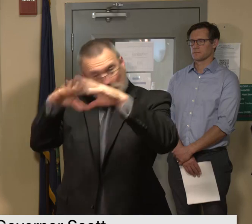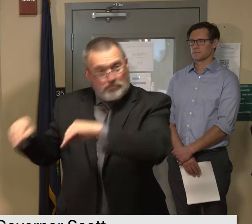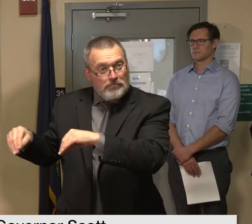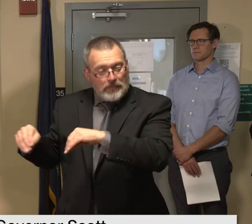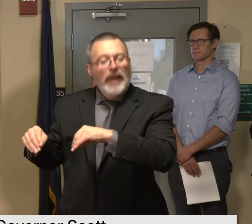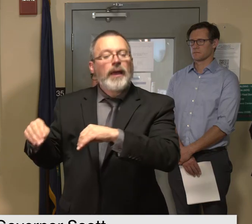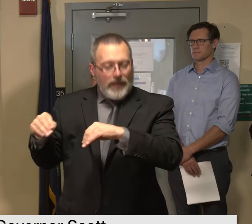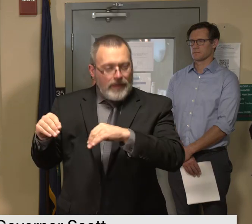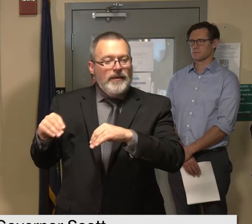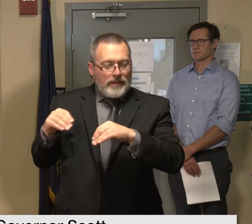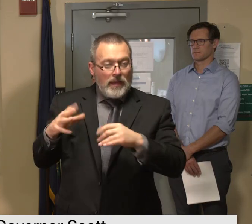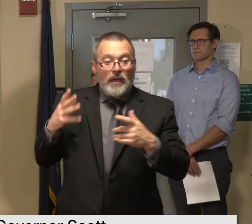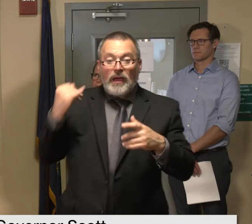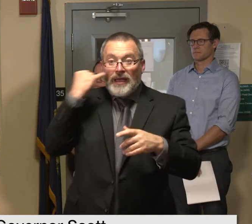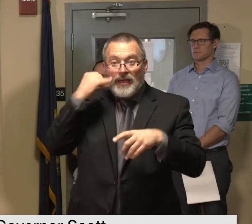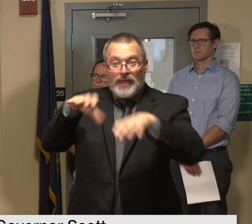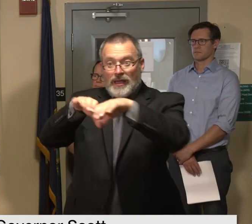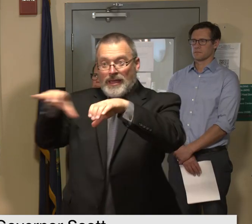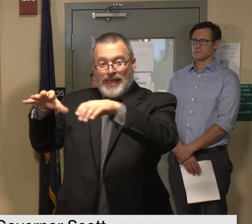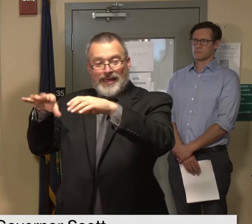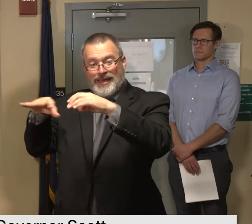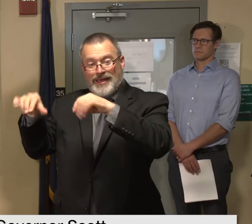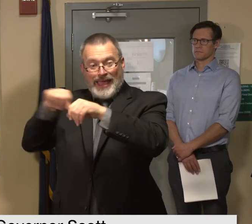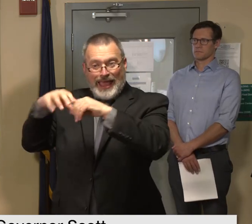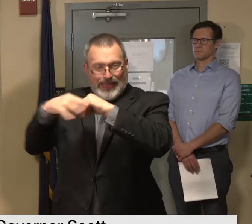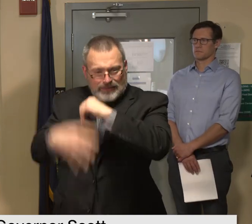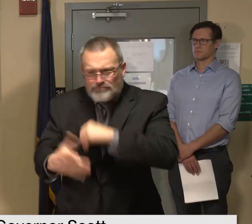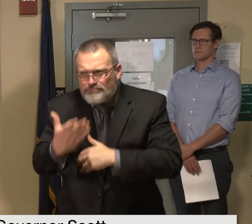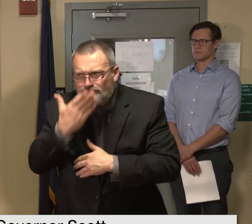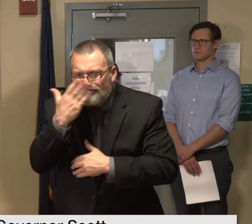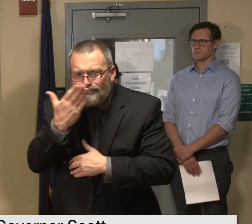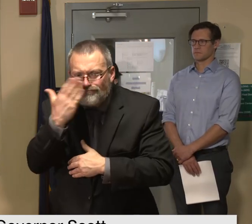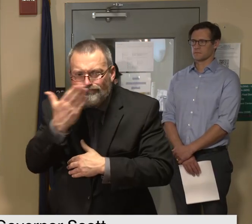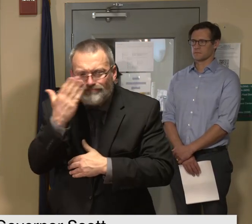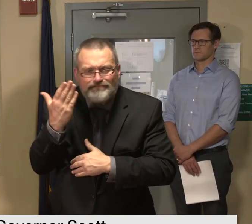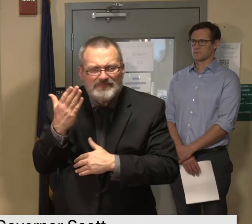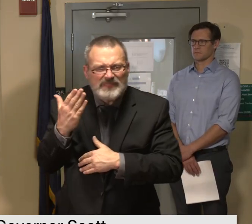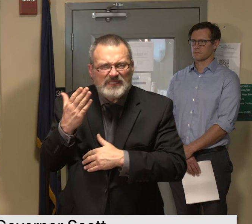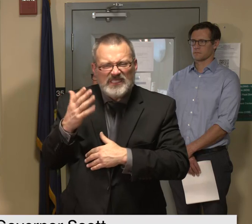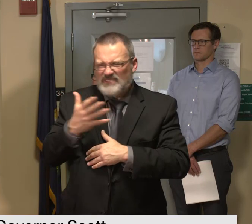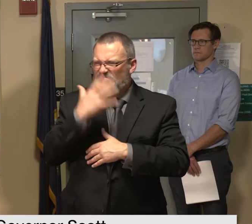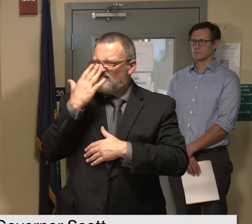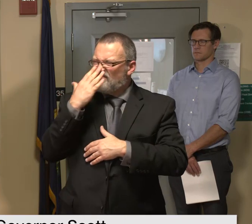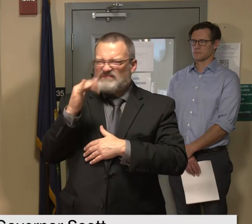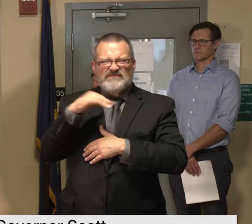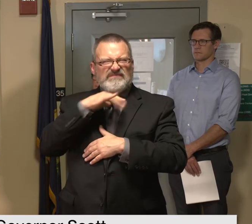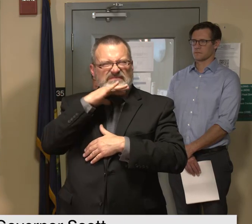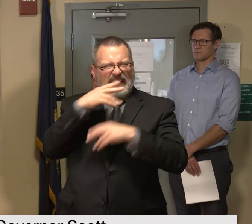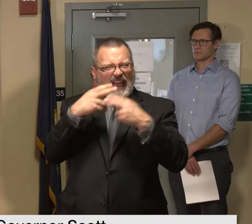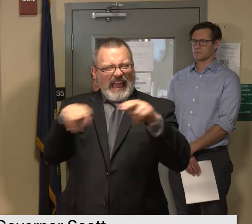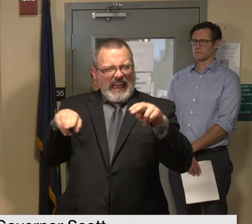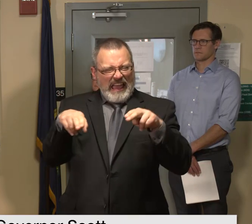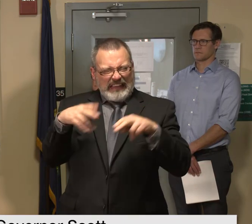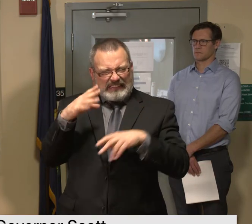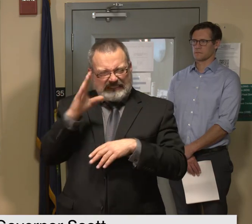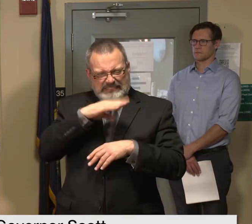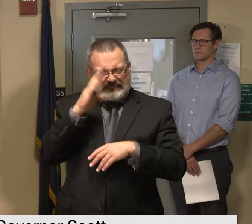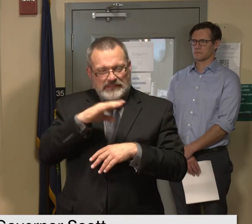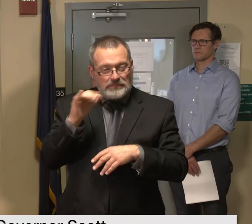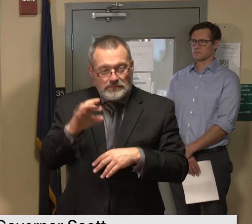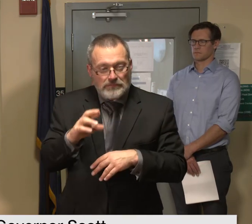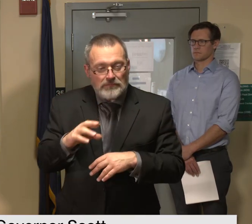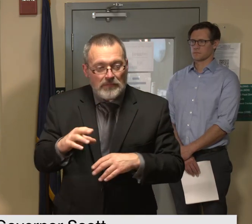if you smell a rotten egg smell which might mean natural gas or hear hissing